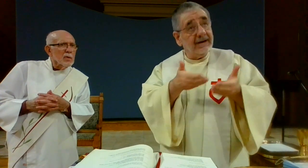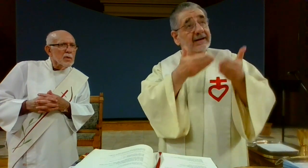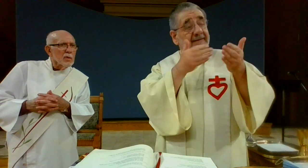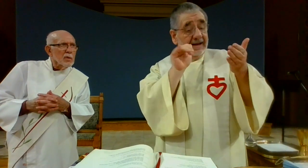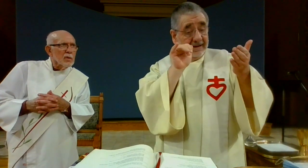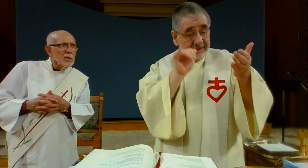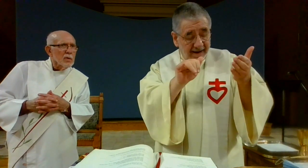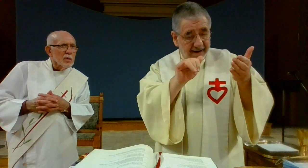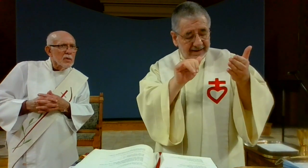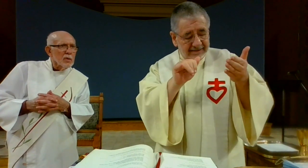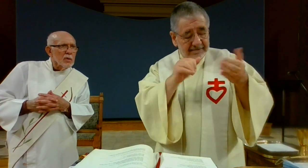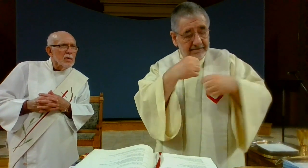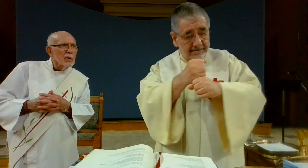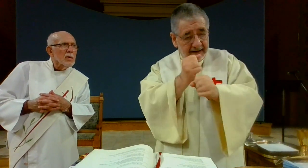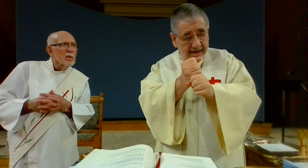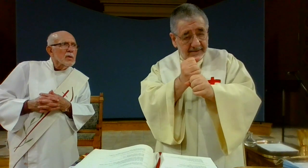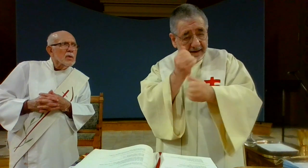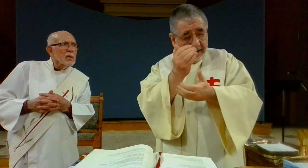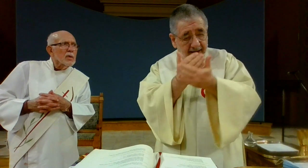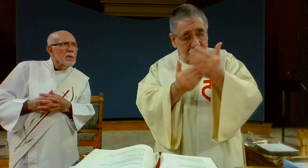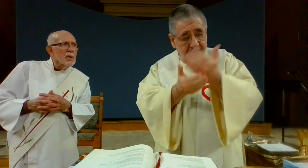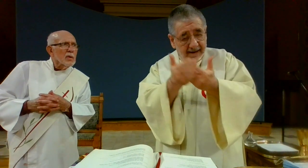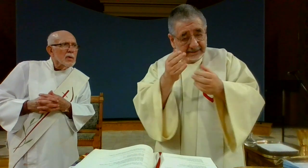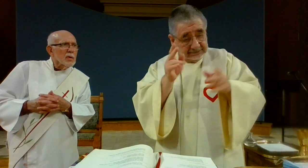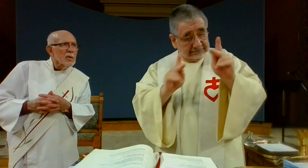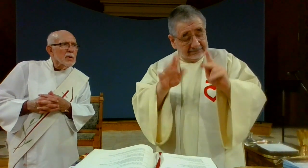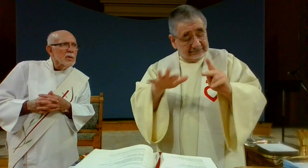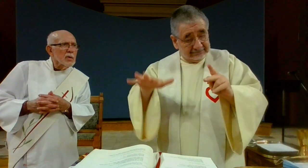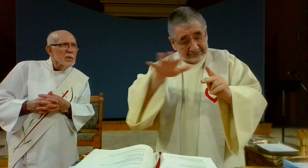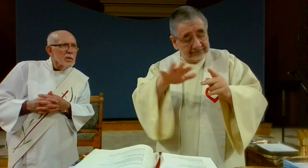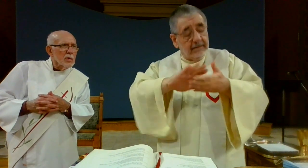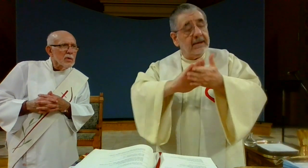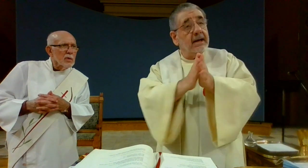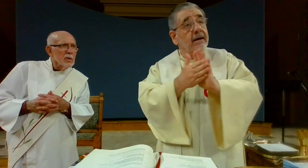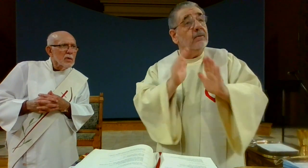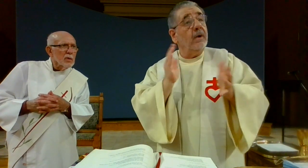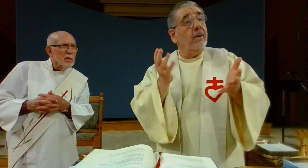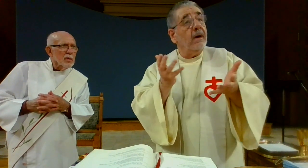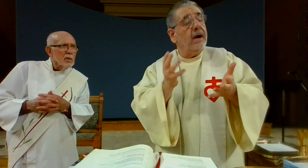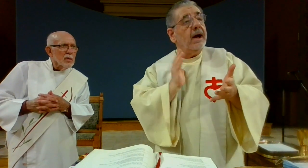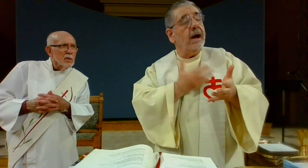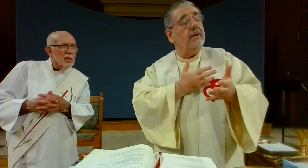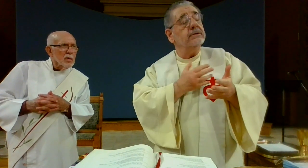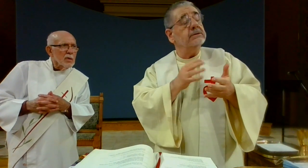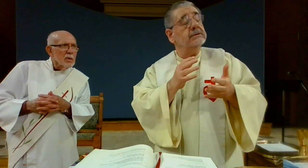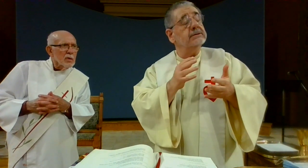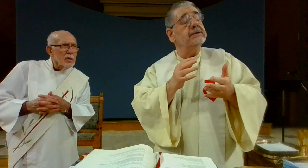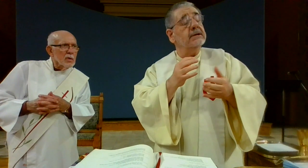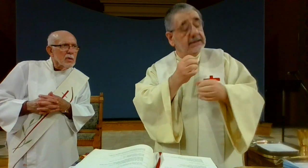this bread we offer you fruit of the earth and work of human hands it will become for us the